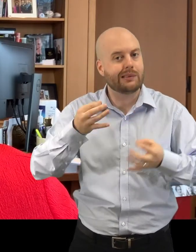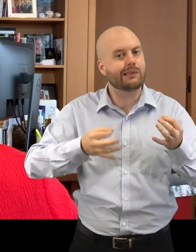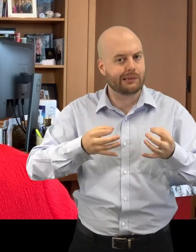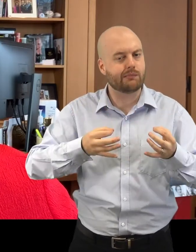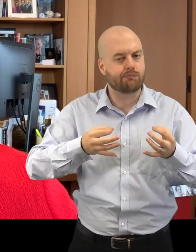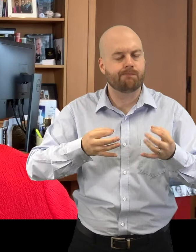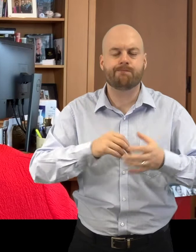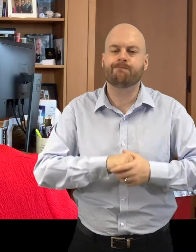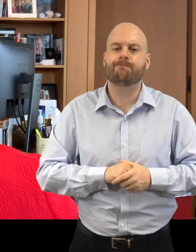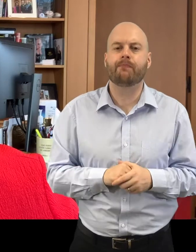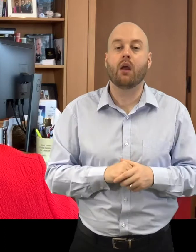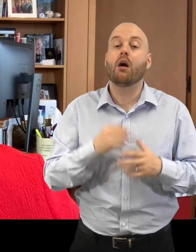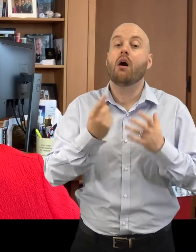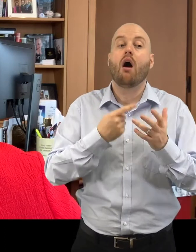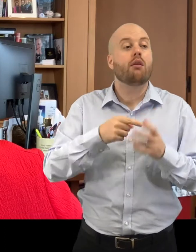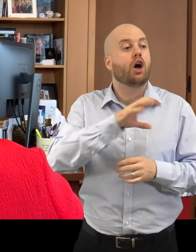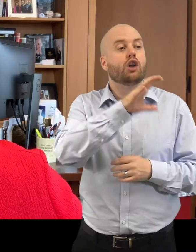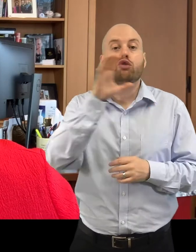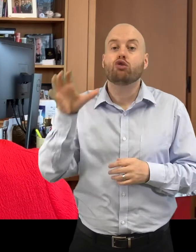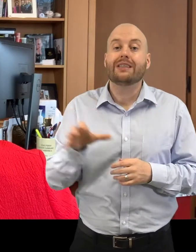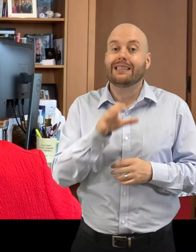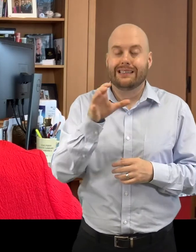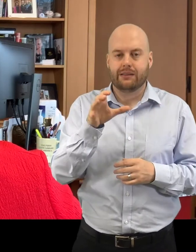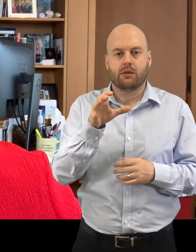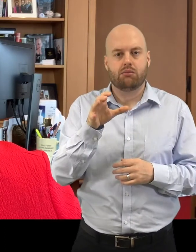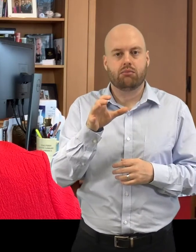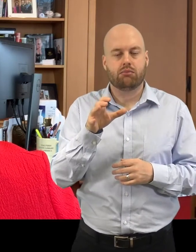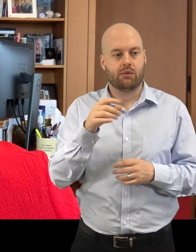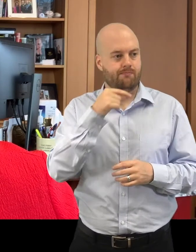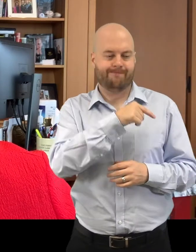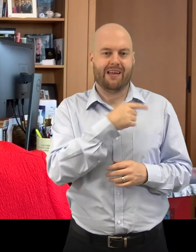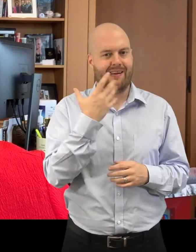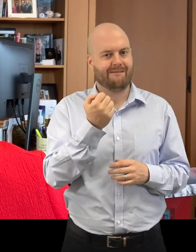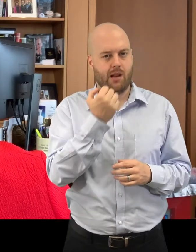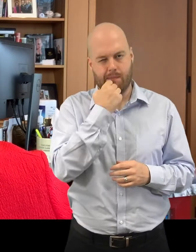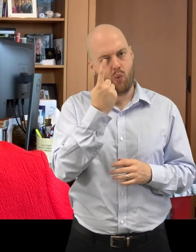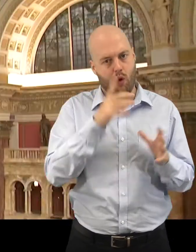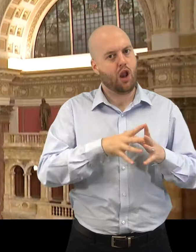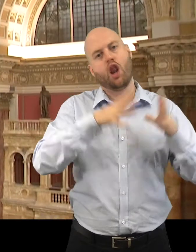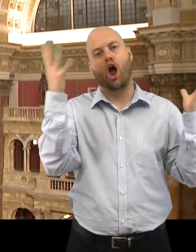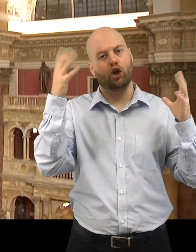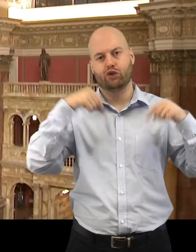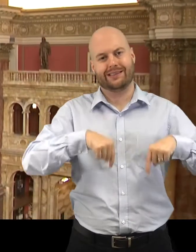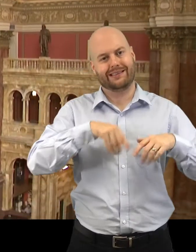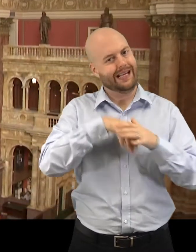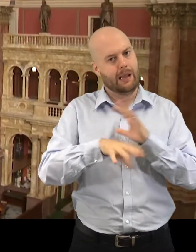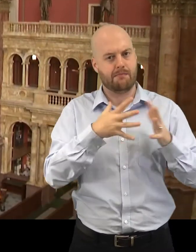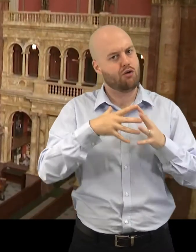countries. It also is the largest library in the United States and it serves